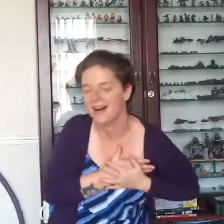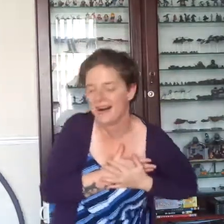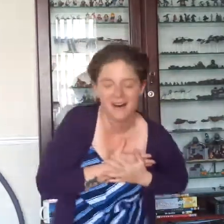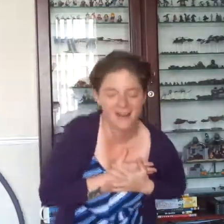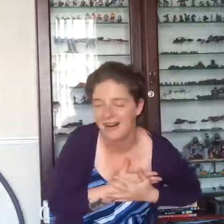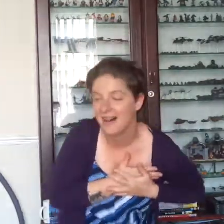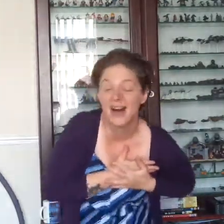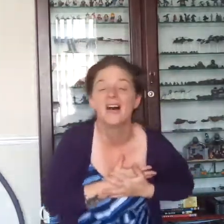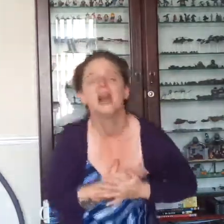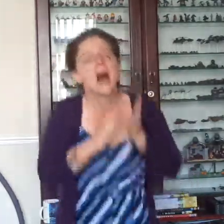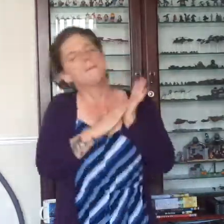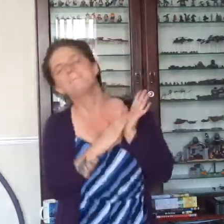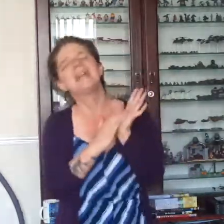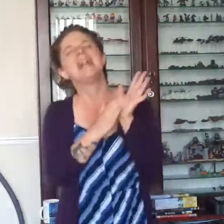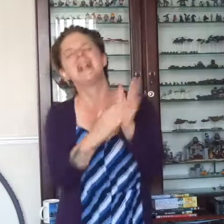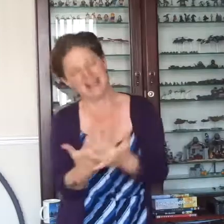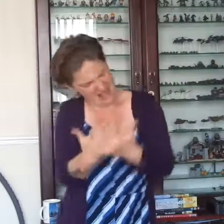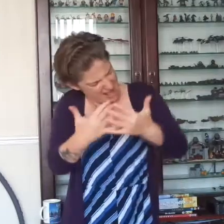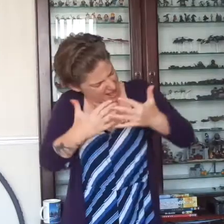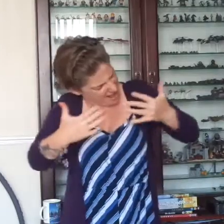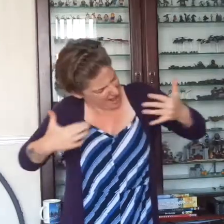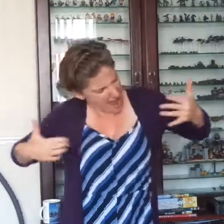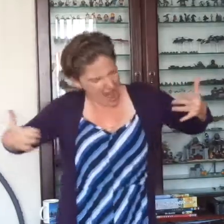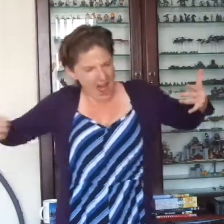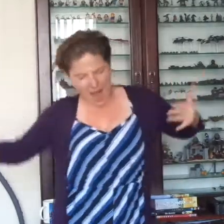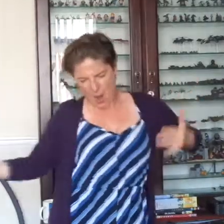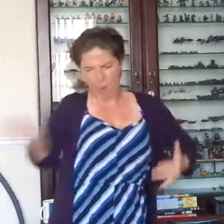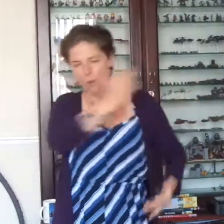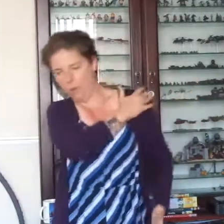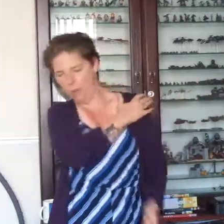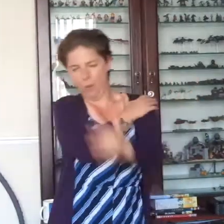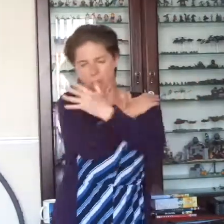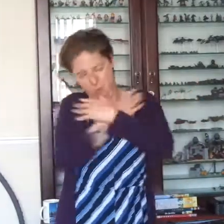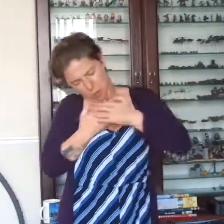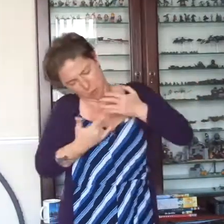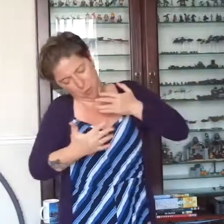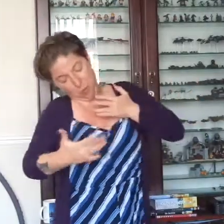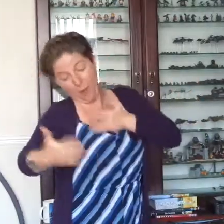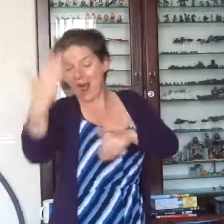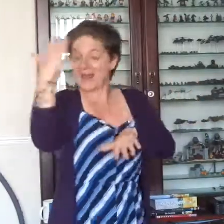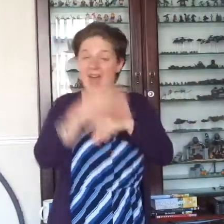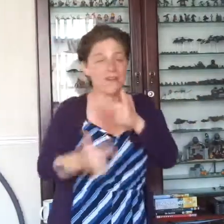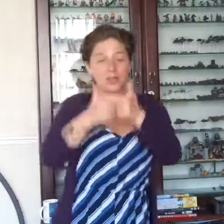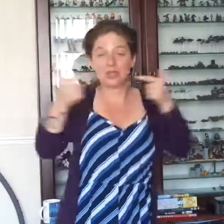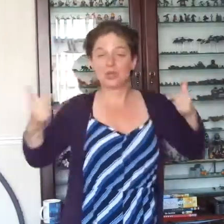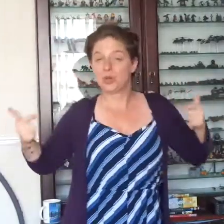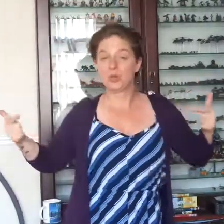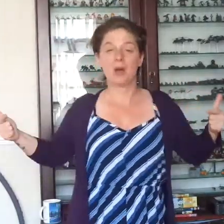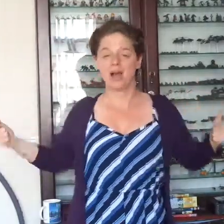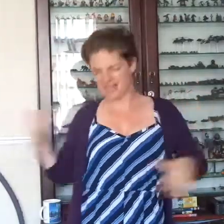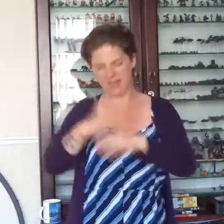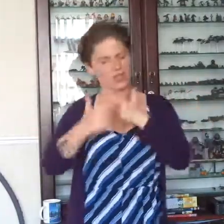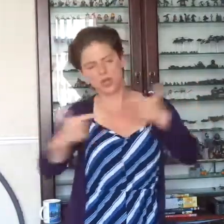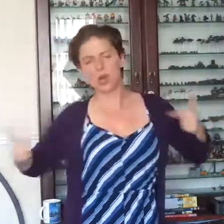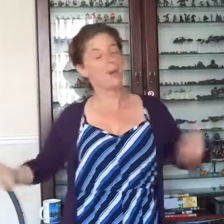A million days in your world is never too much And